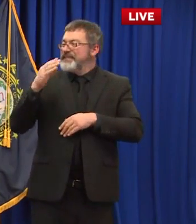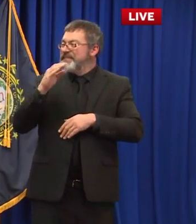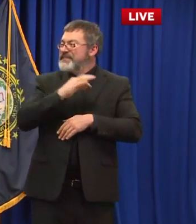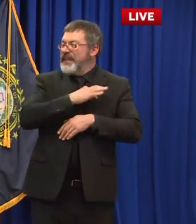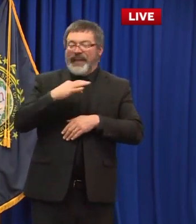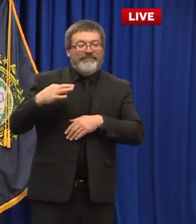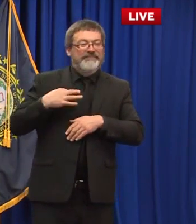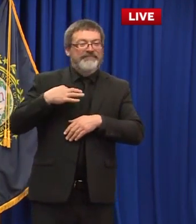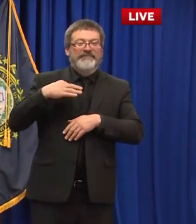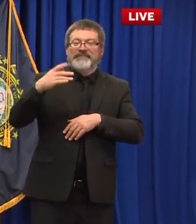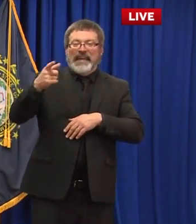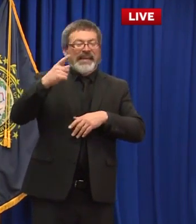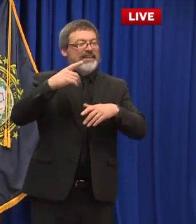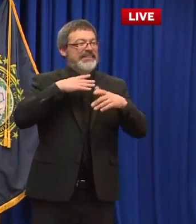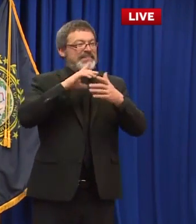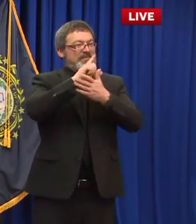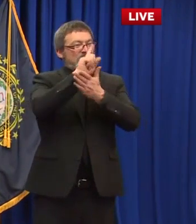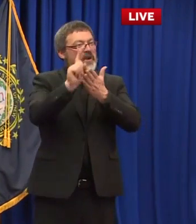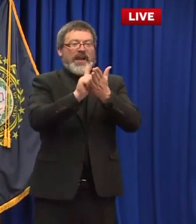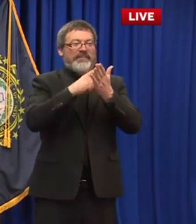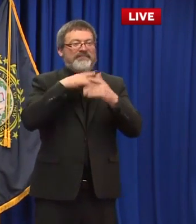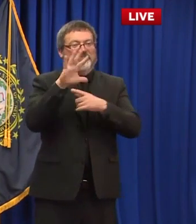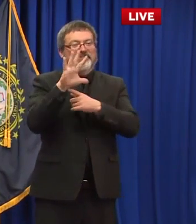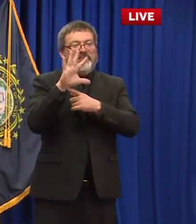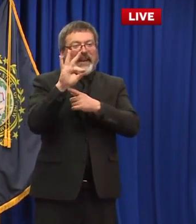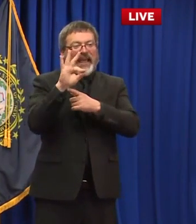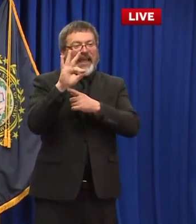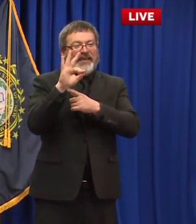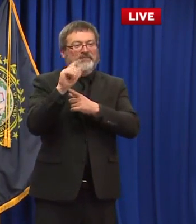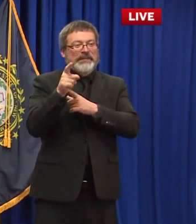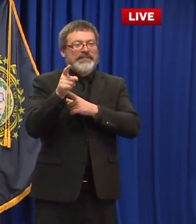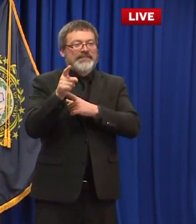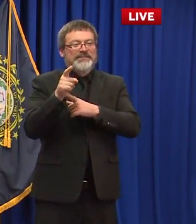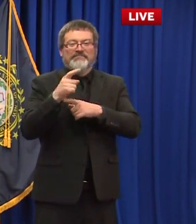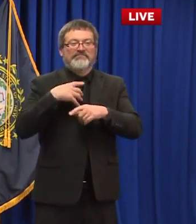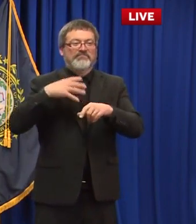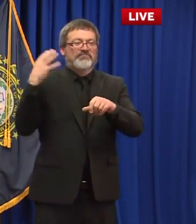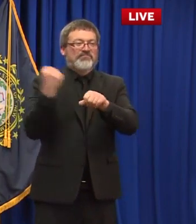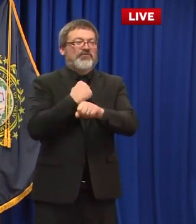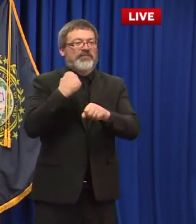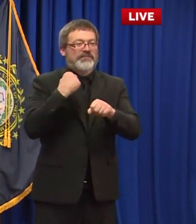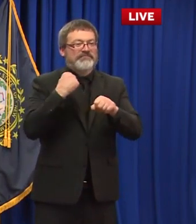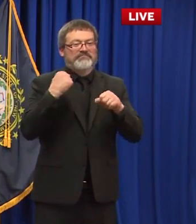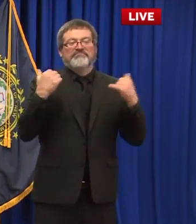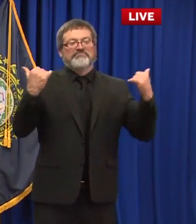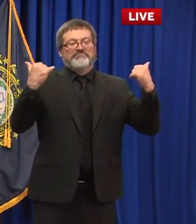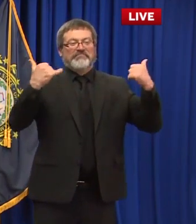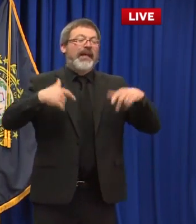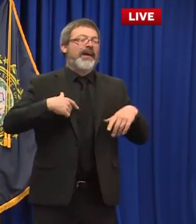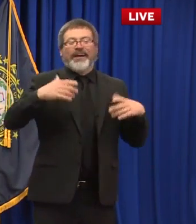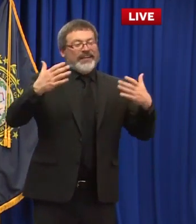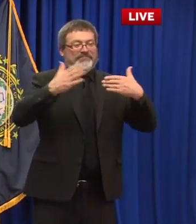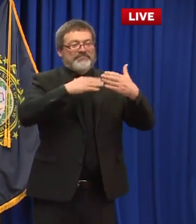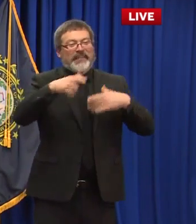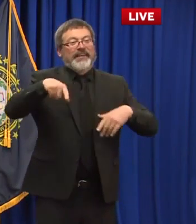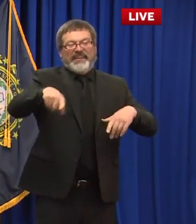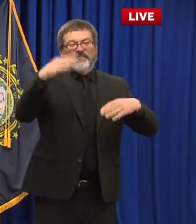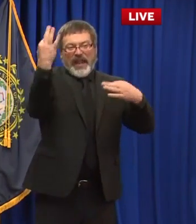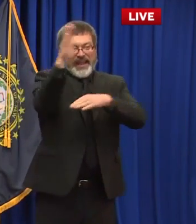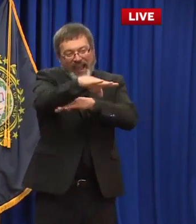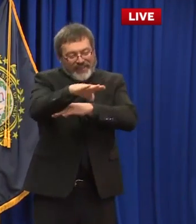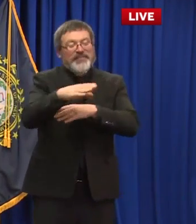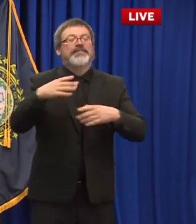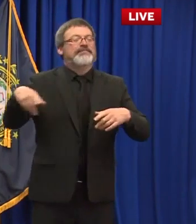unfortunately we had an hour and nine minutes so we appreciate everyone staying through uh it is a friday afternoon have a safe and happy um uh